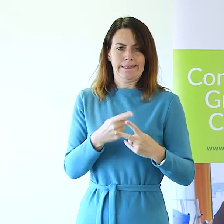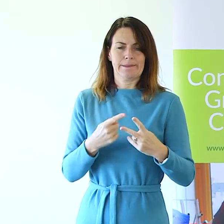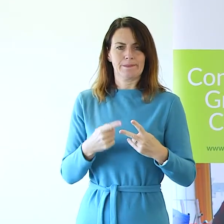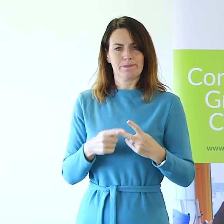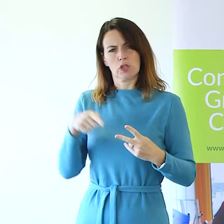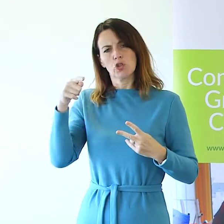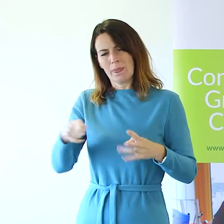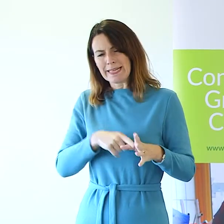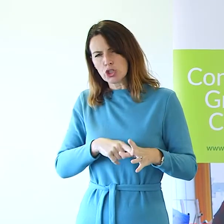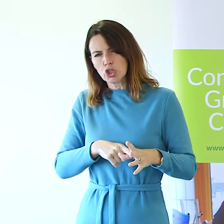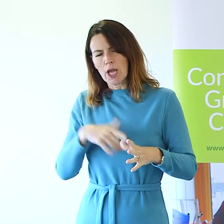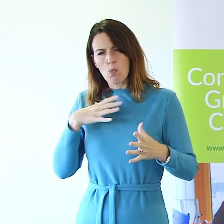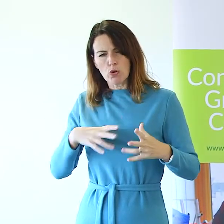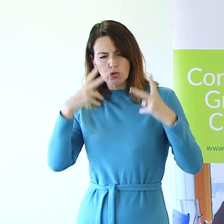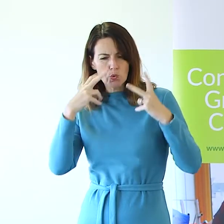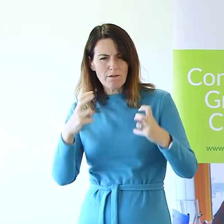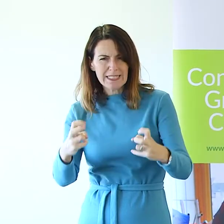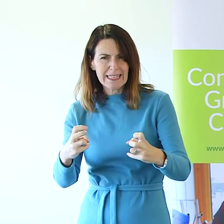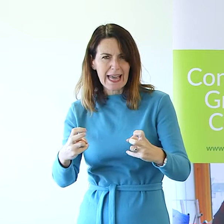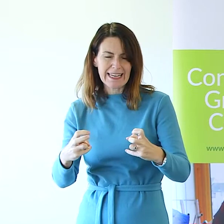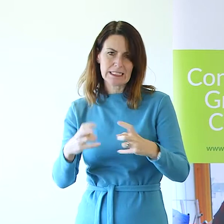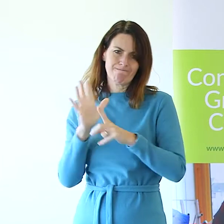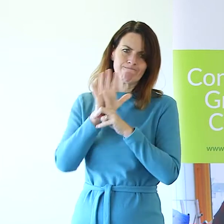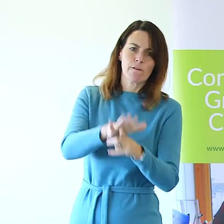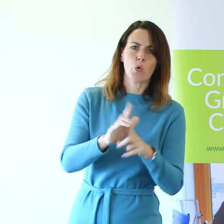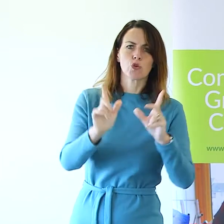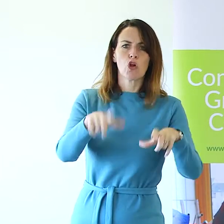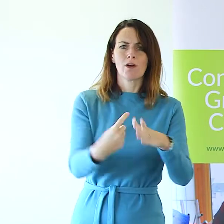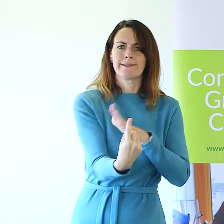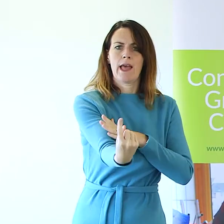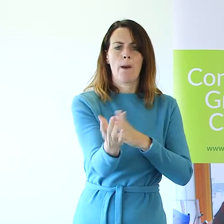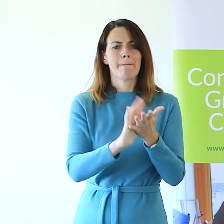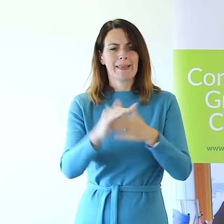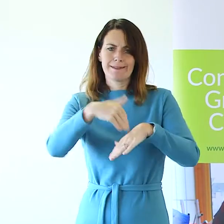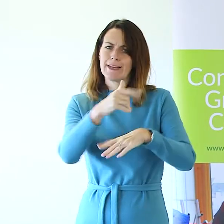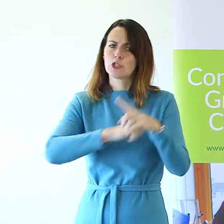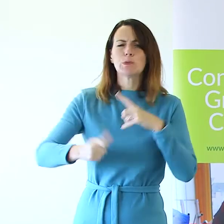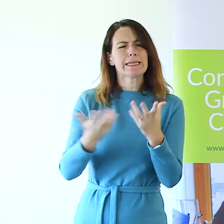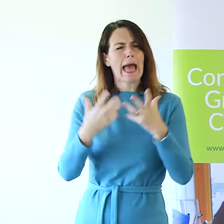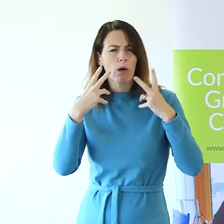we wanted to investigate how the imposed isolation and lockdown has affected our community.